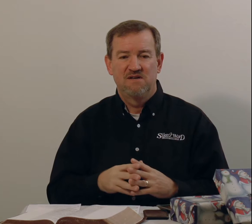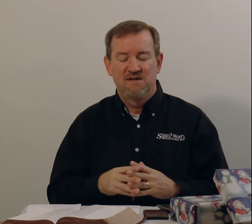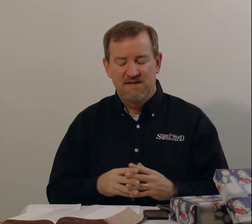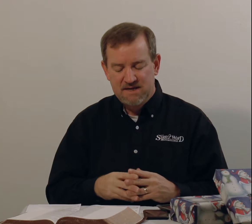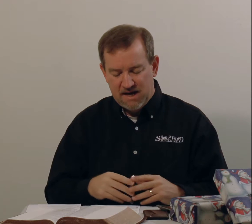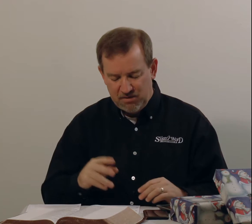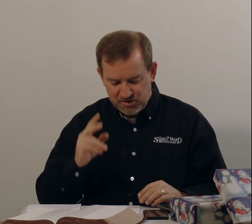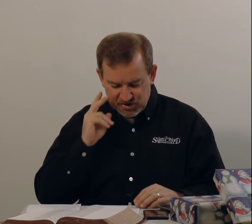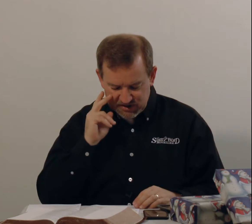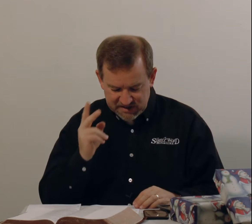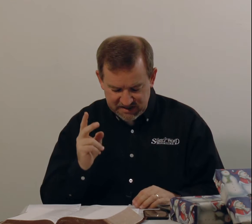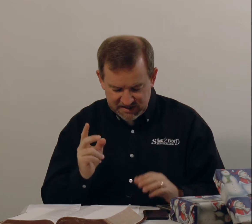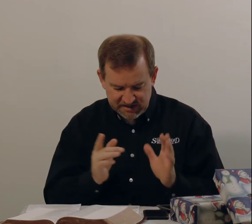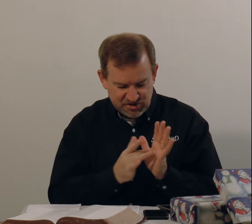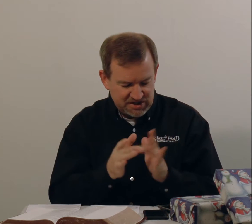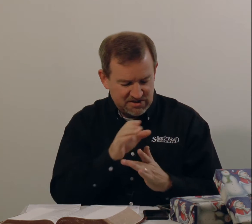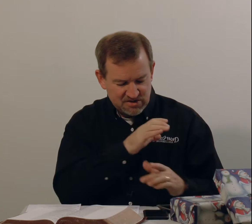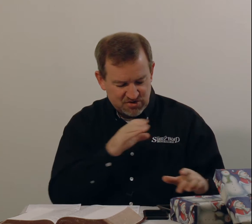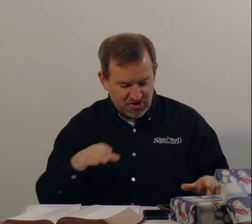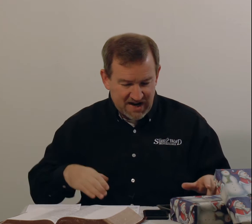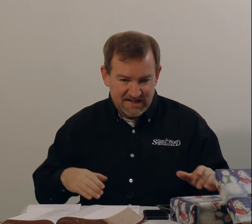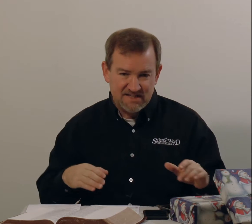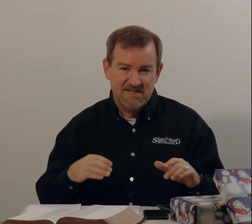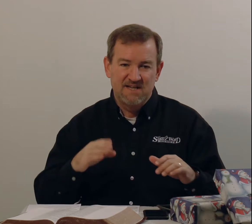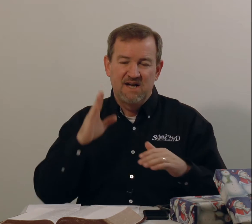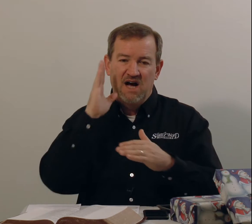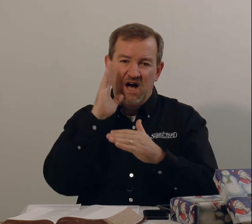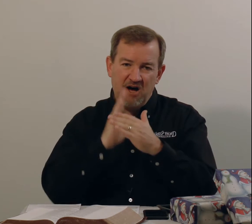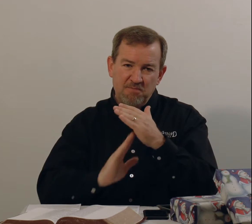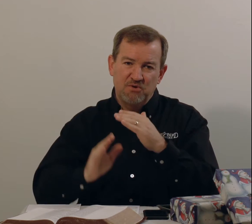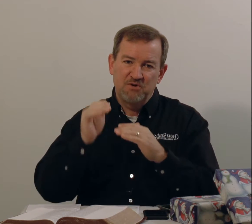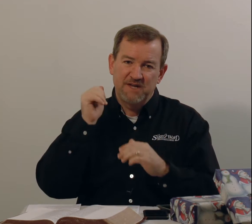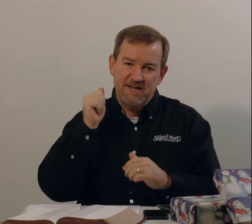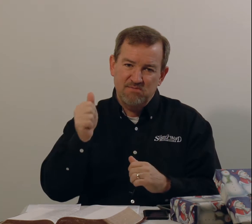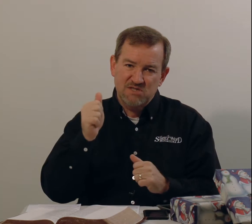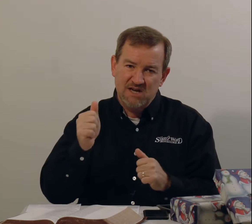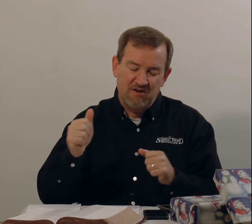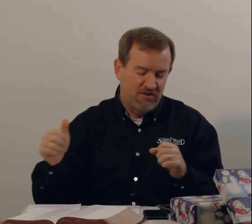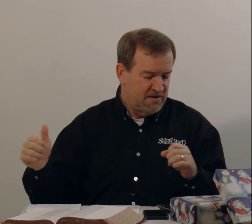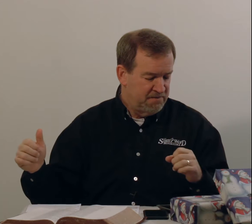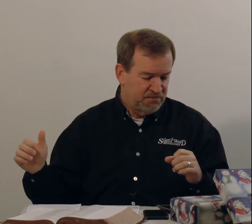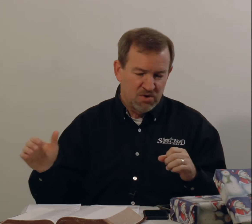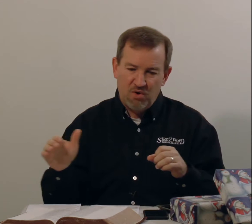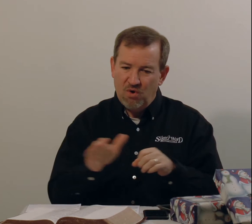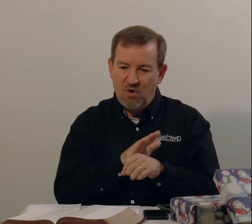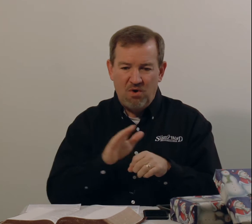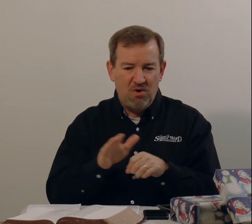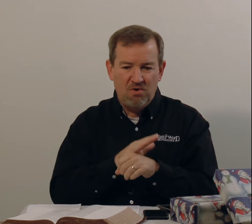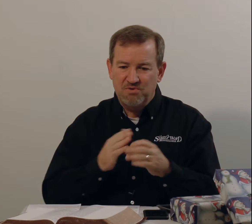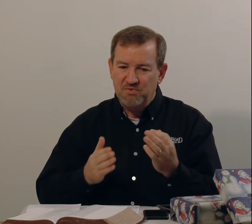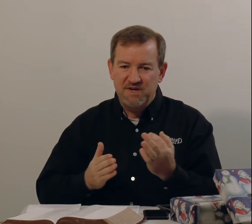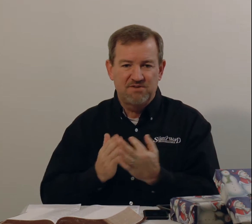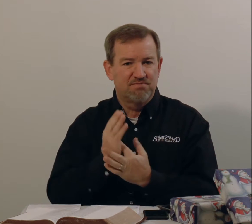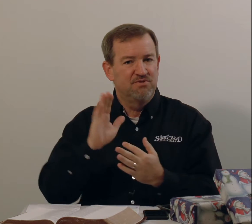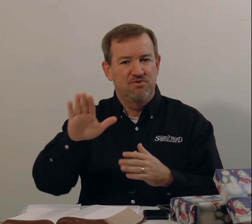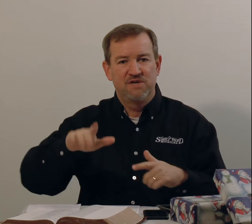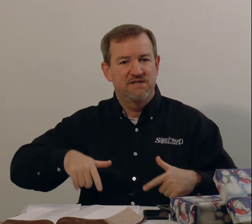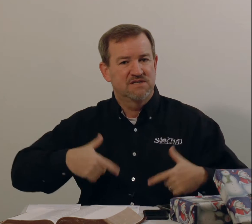I want you to see that Jesus Christ humbled himself all the way through his